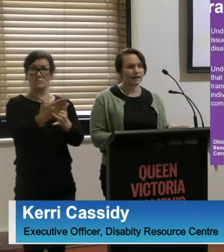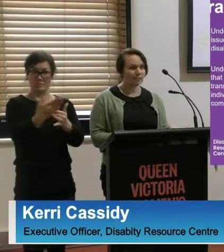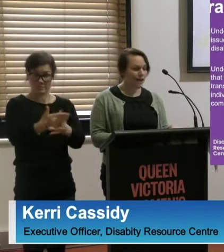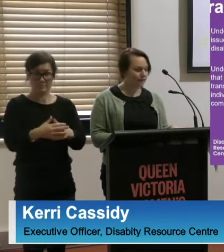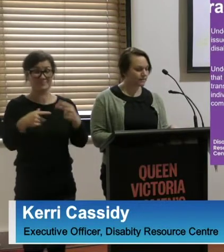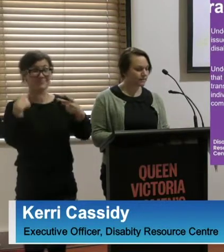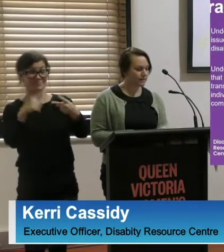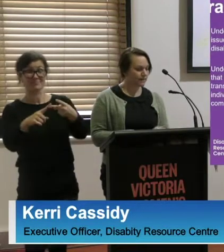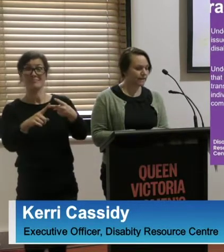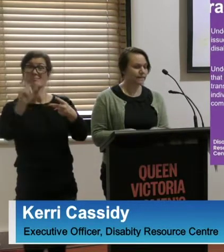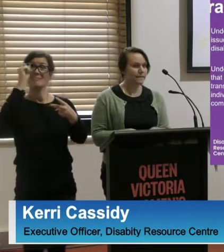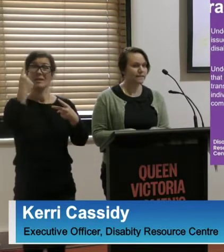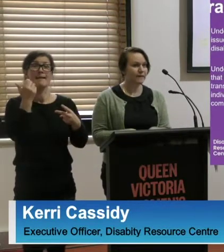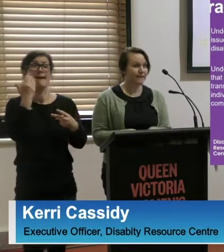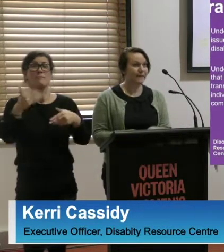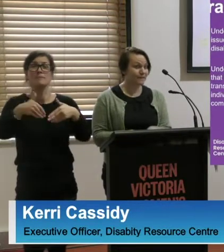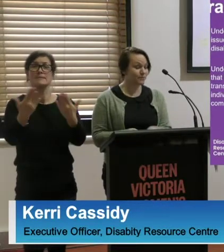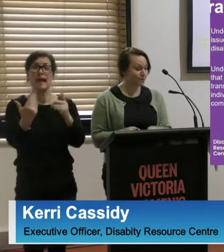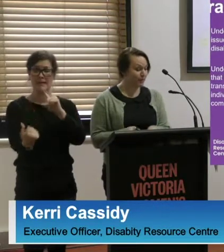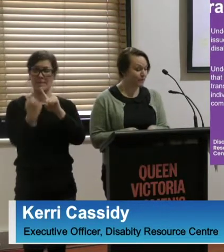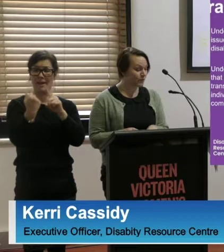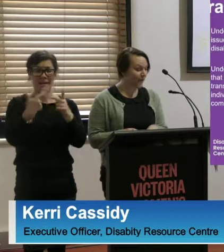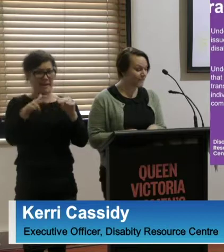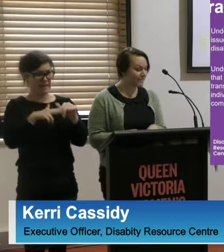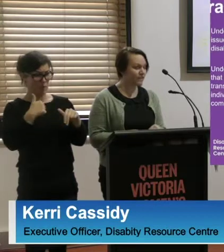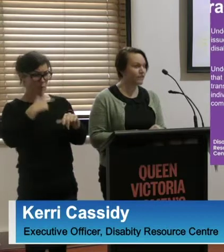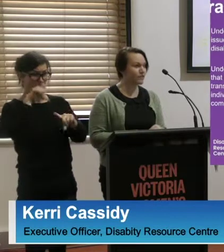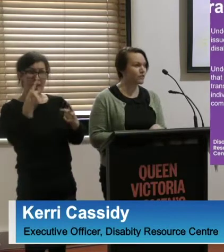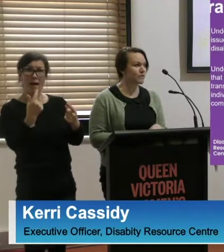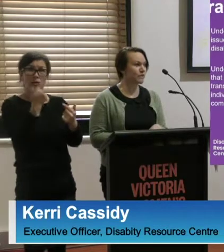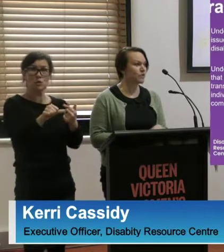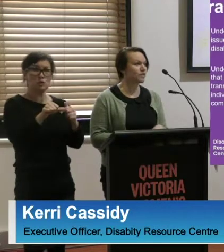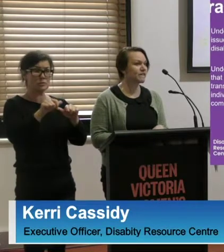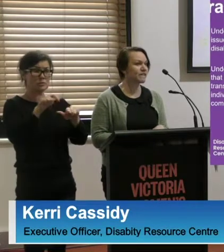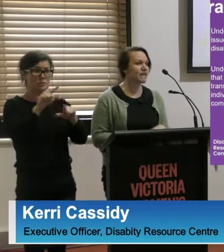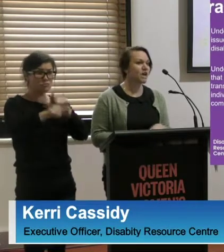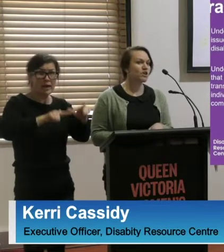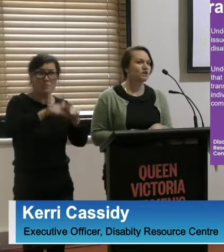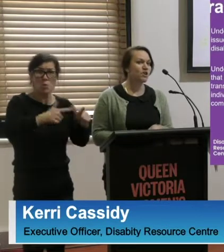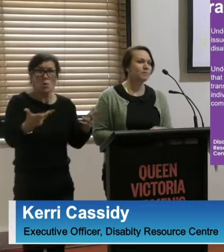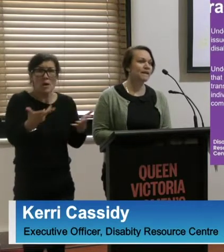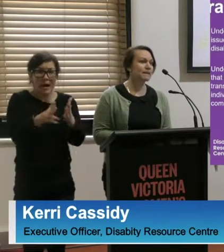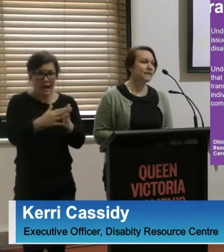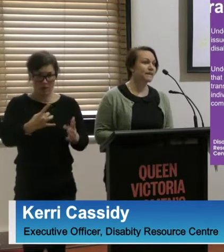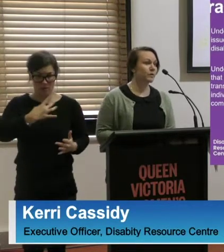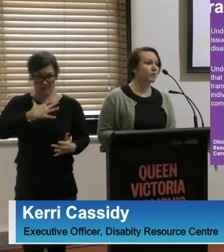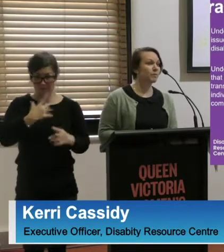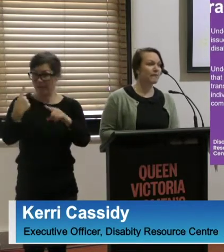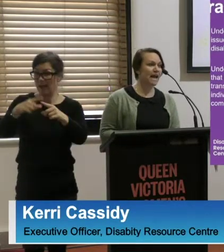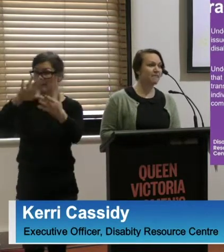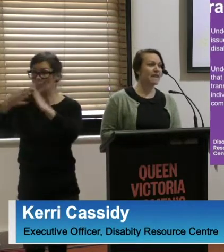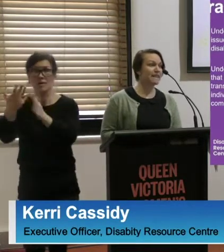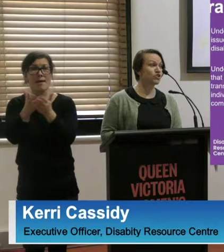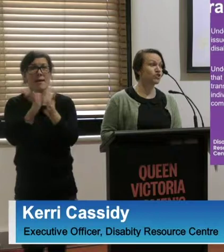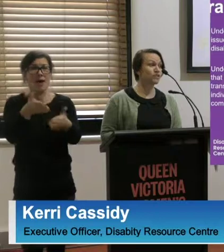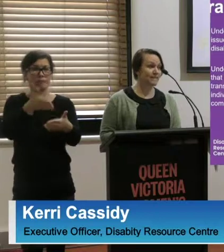impacts that inaccessible transport has on individuals and communities. So you might expect that we probably